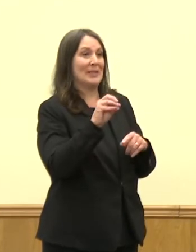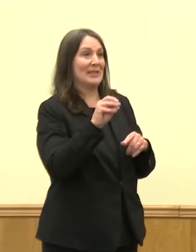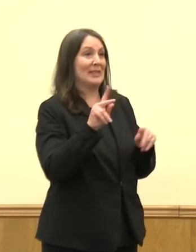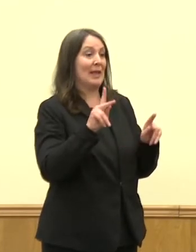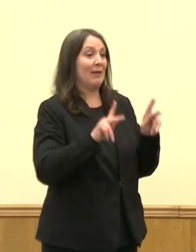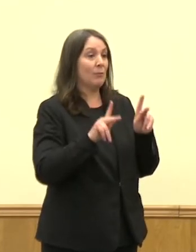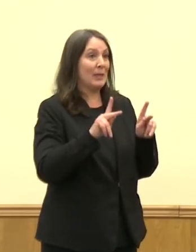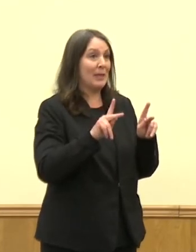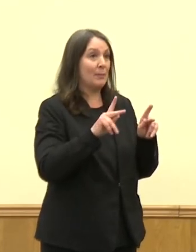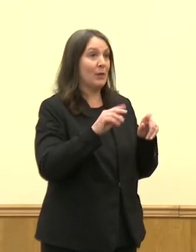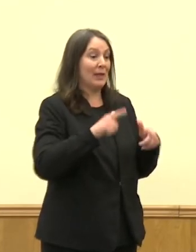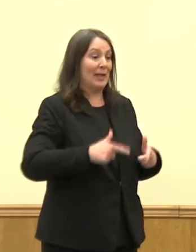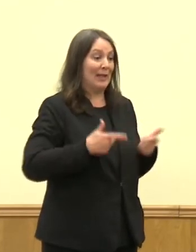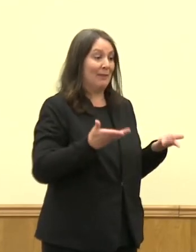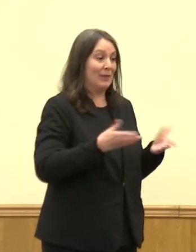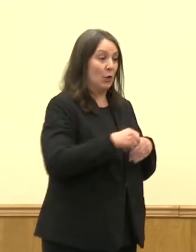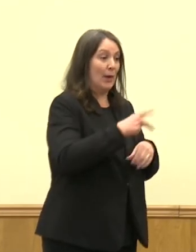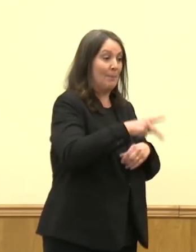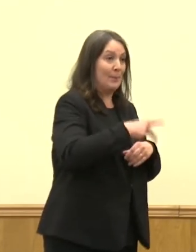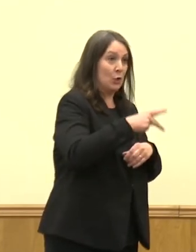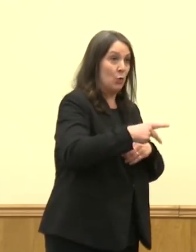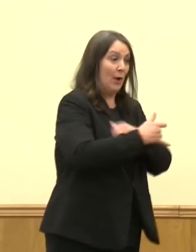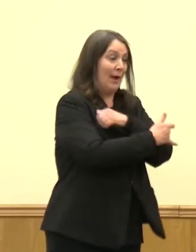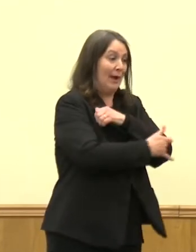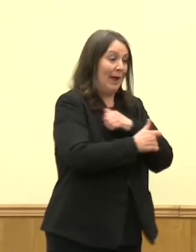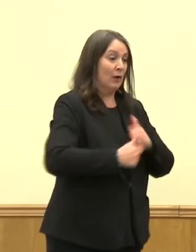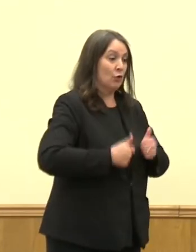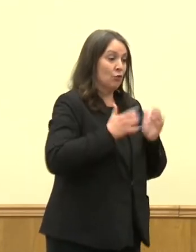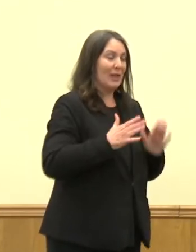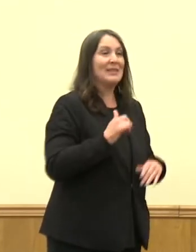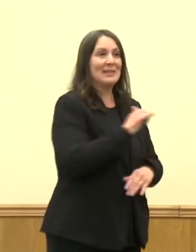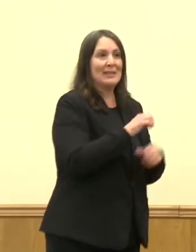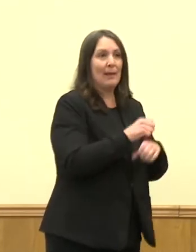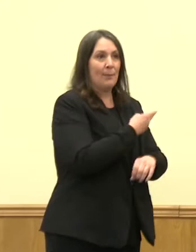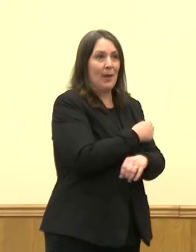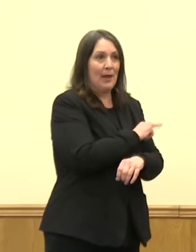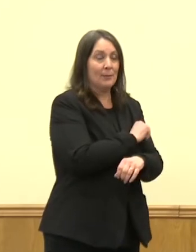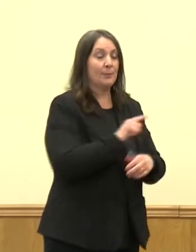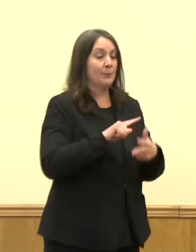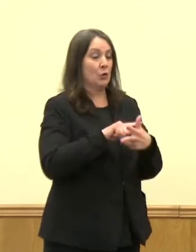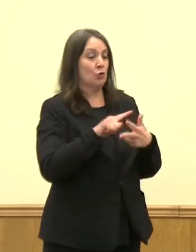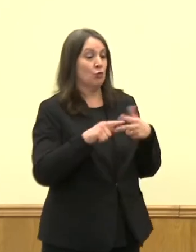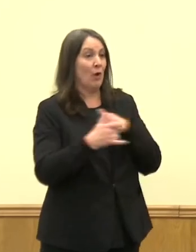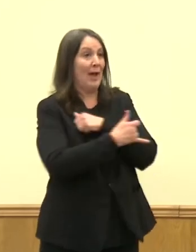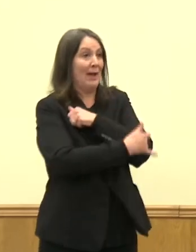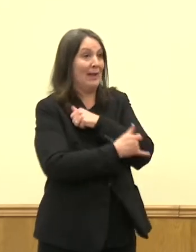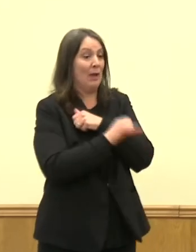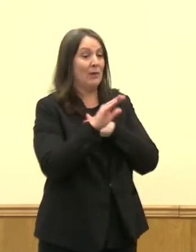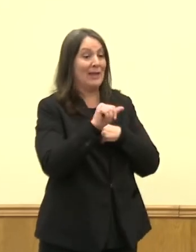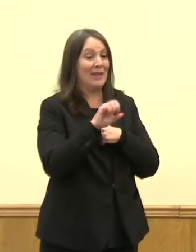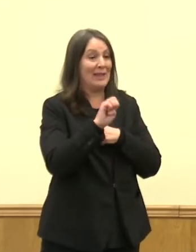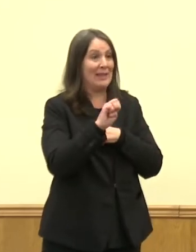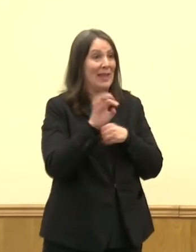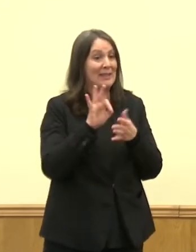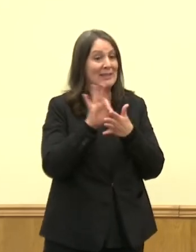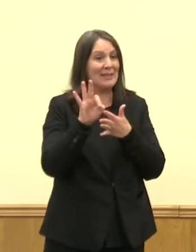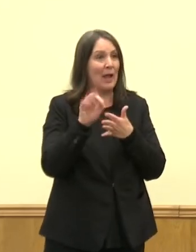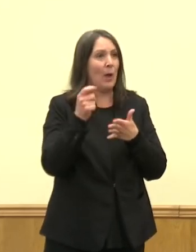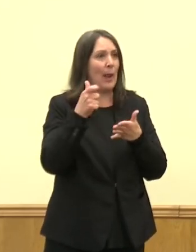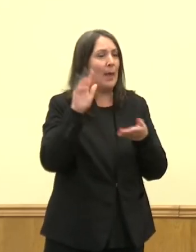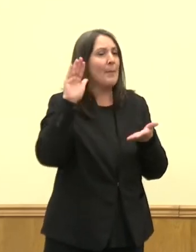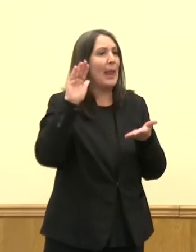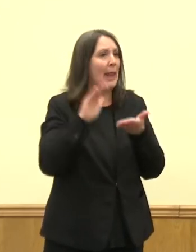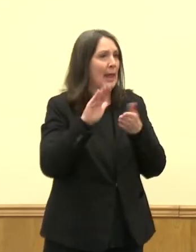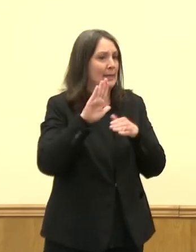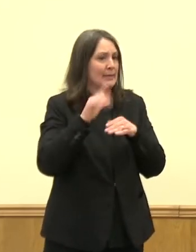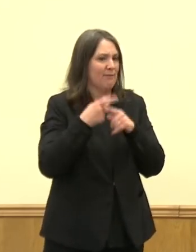Peoria County residents that are currently hospitalized. Our Tri-Counties case count dipped from last week.